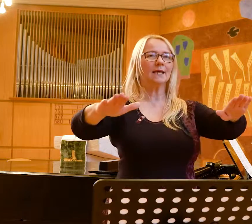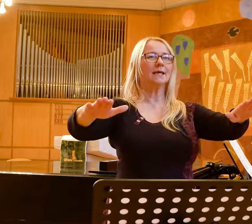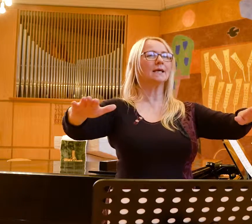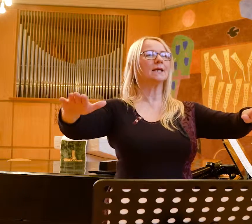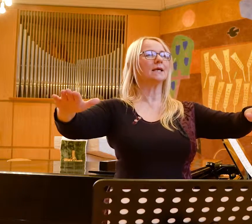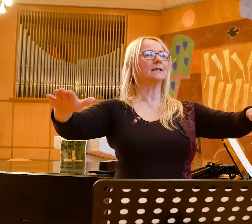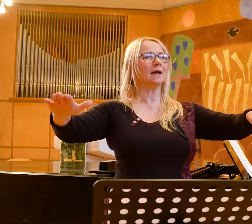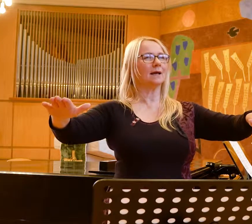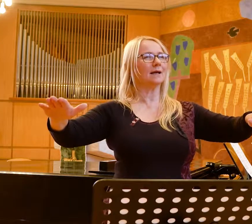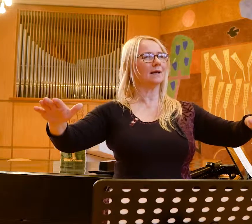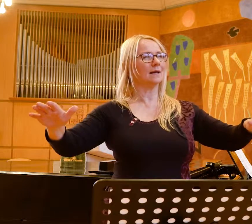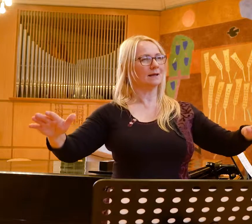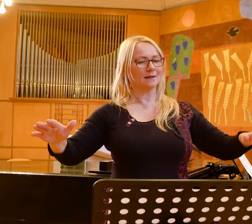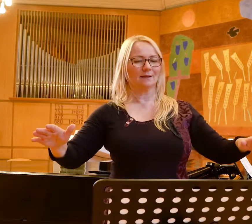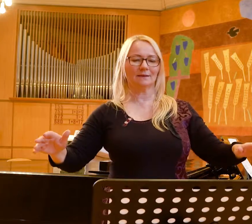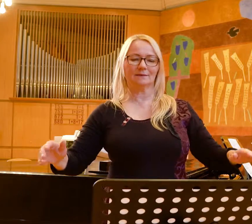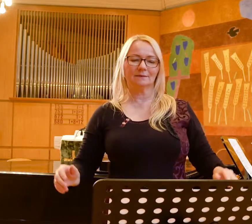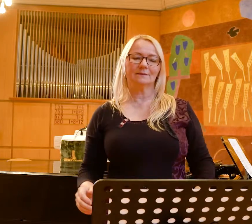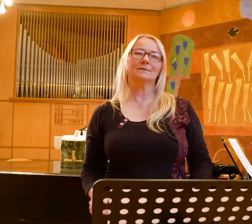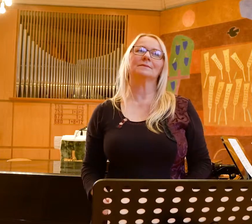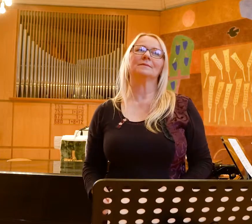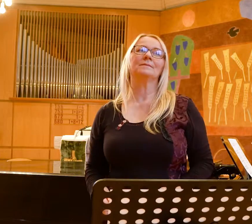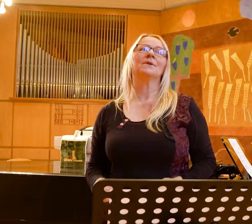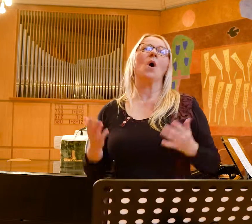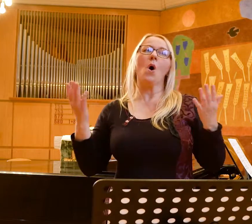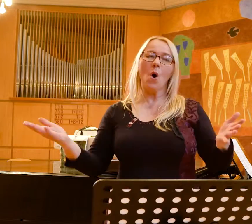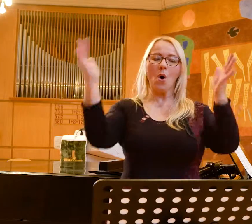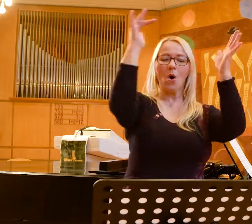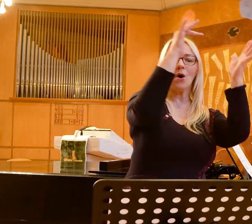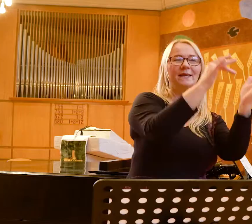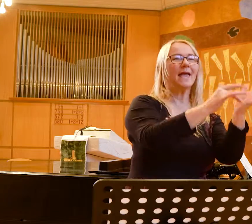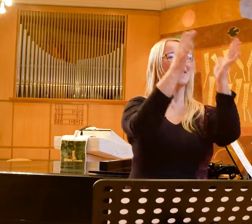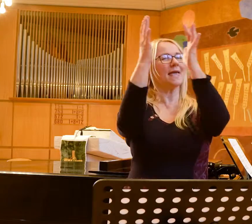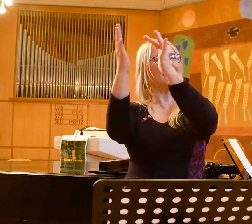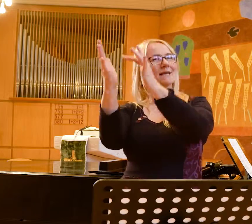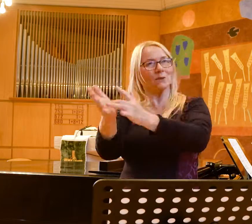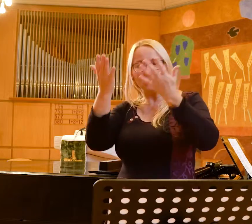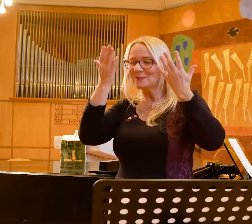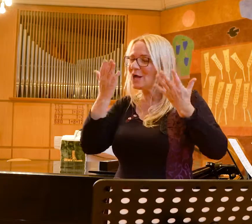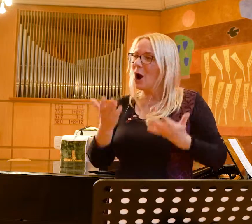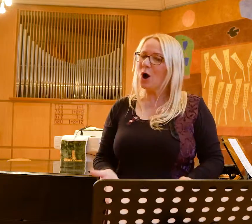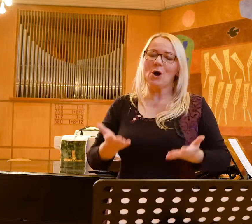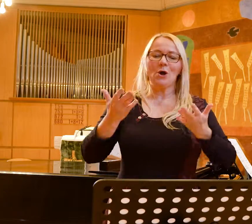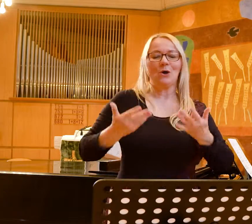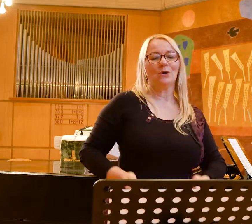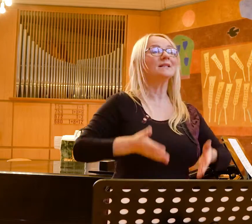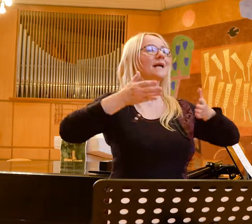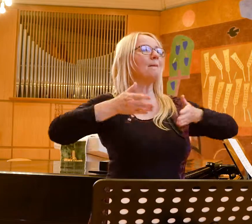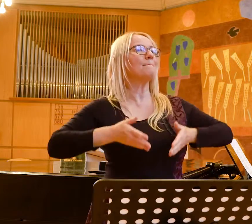And brings peace on O Jesus, born on